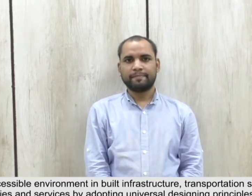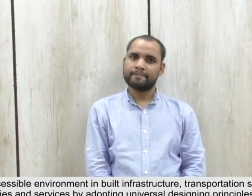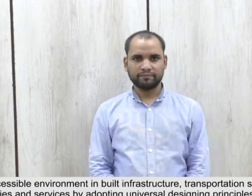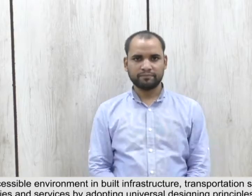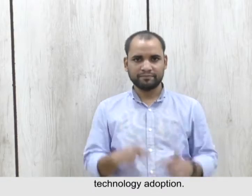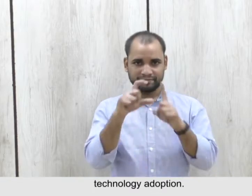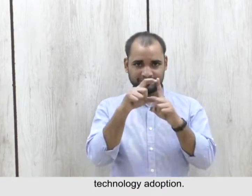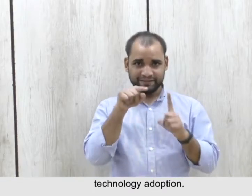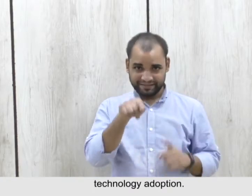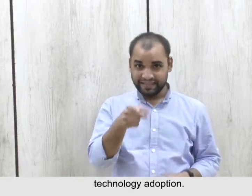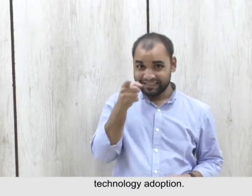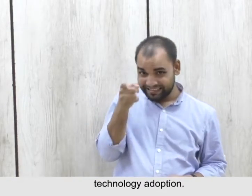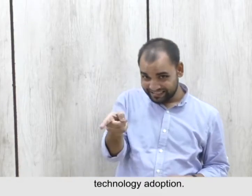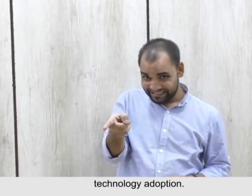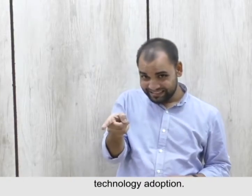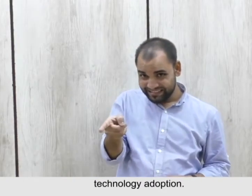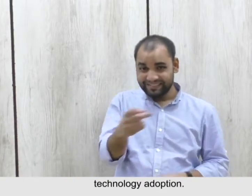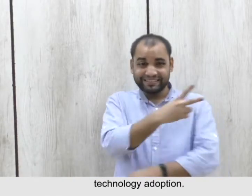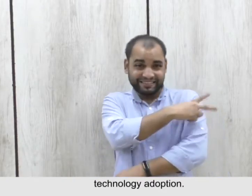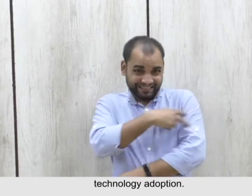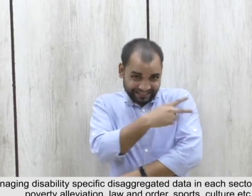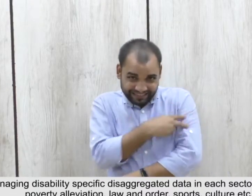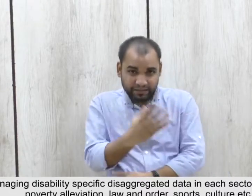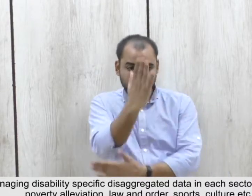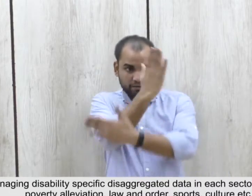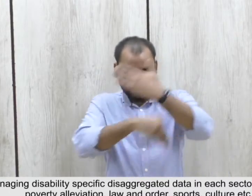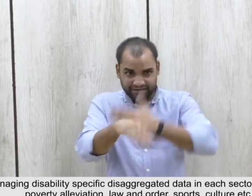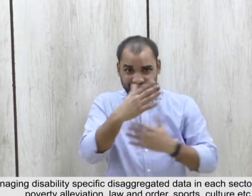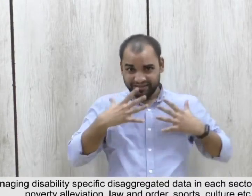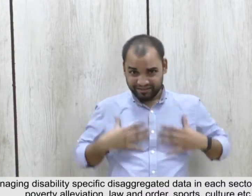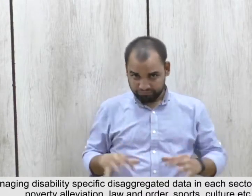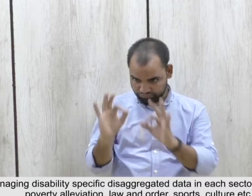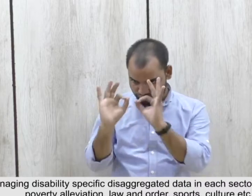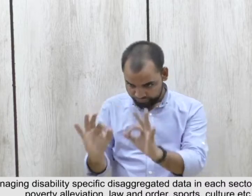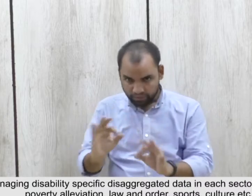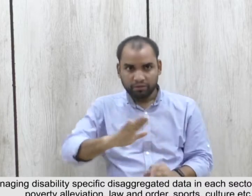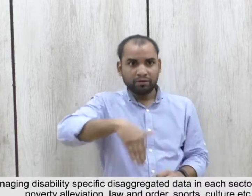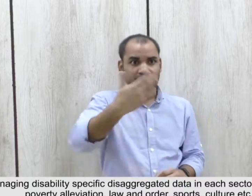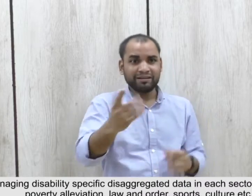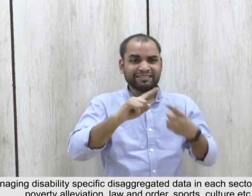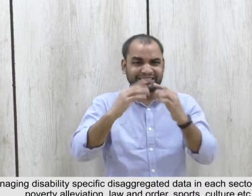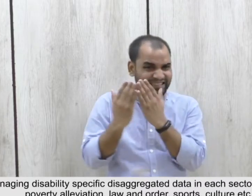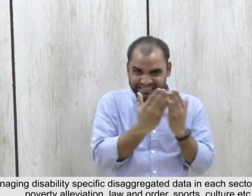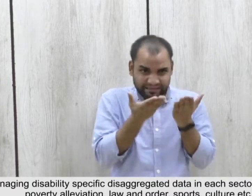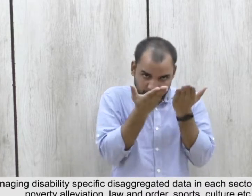appropriate technology adoption. 5.17. and managing disability specific